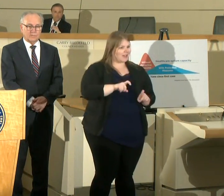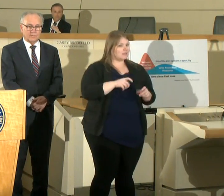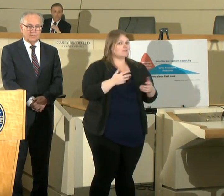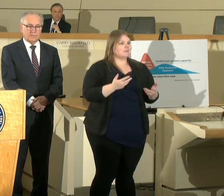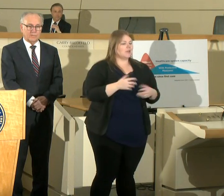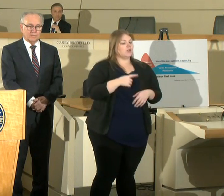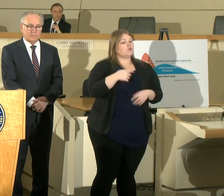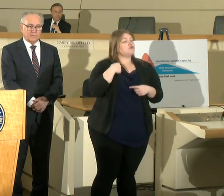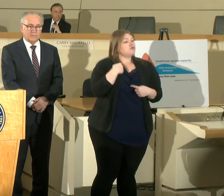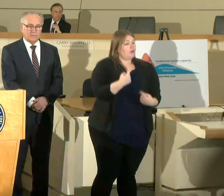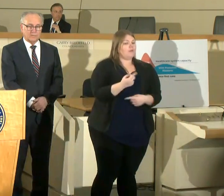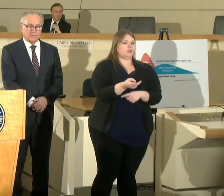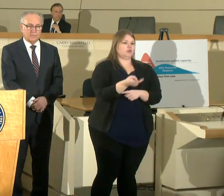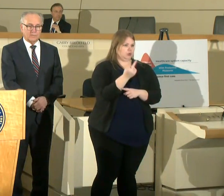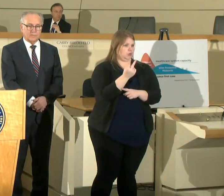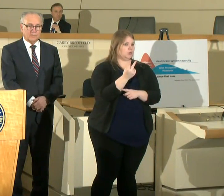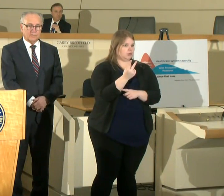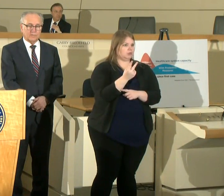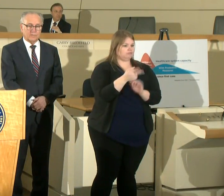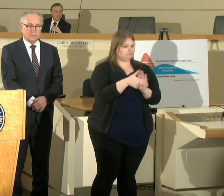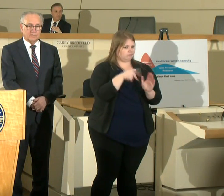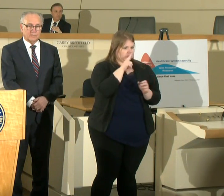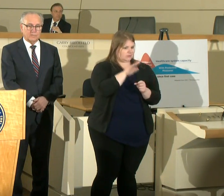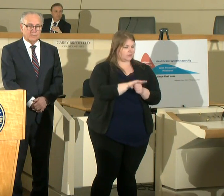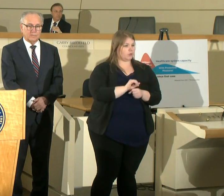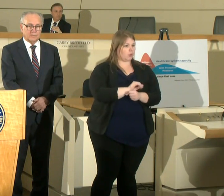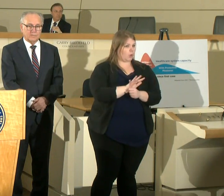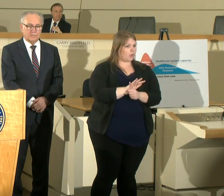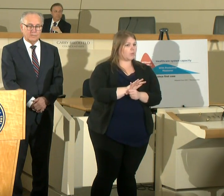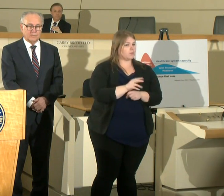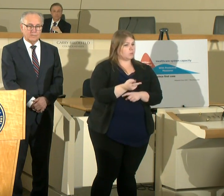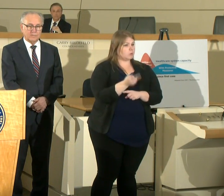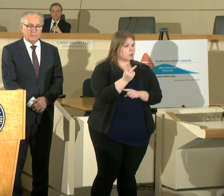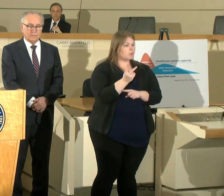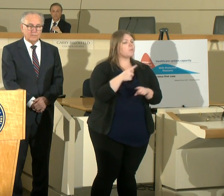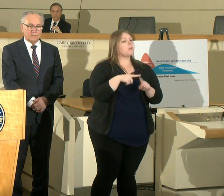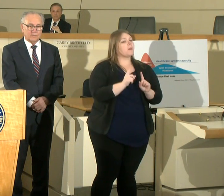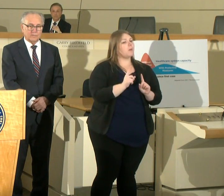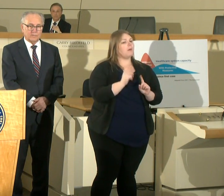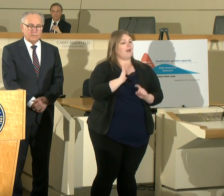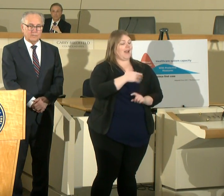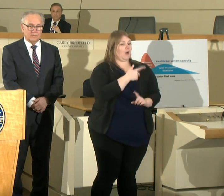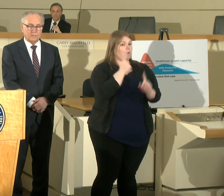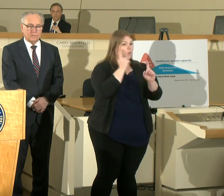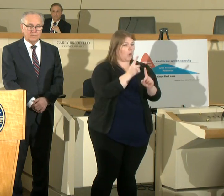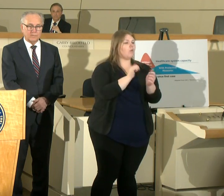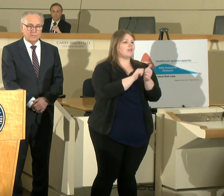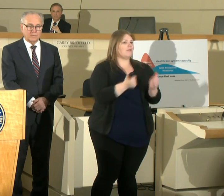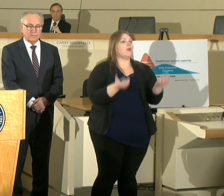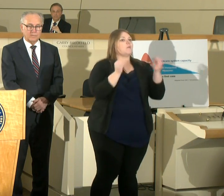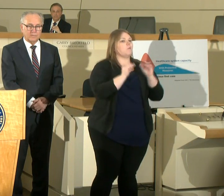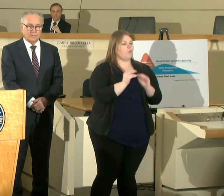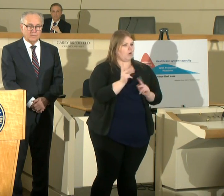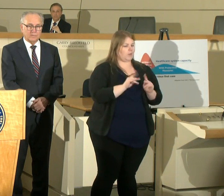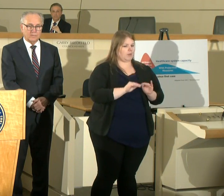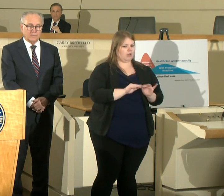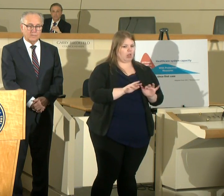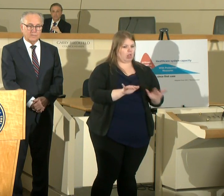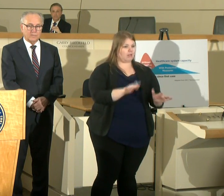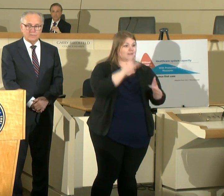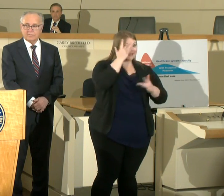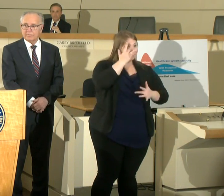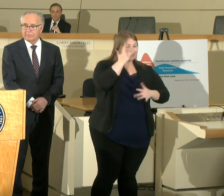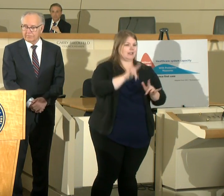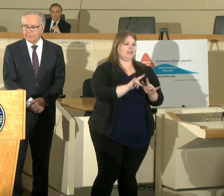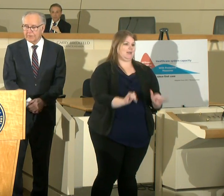we have two cases until they update the numbers but our goal is to try and avoid more people being infected and sick all at the